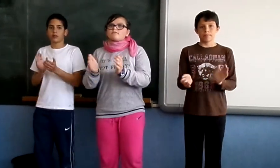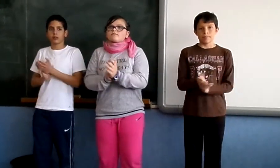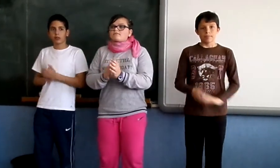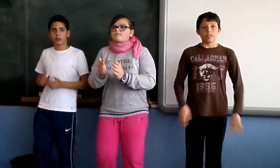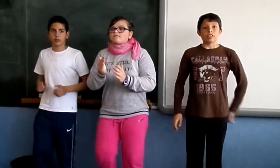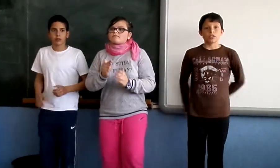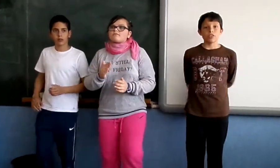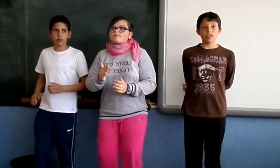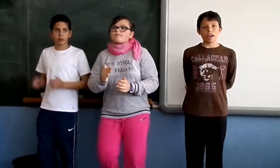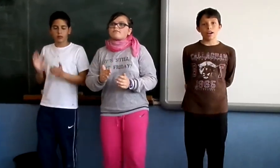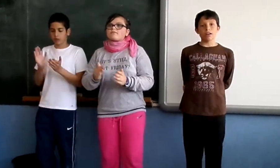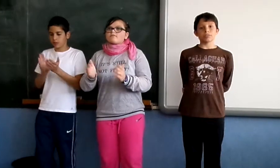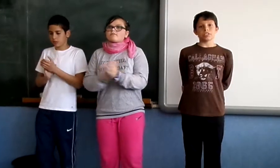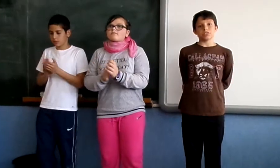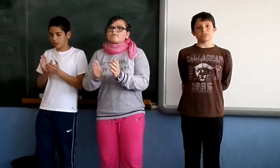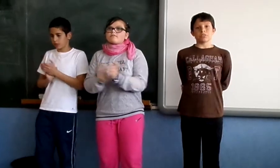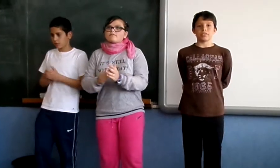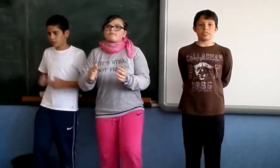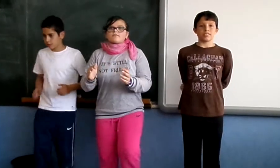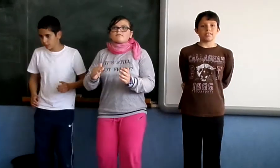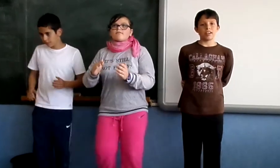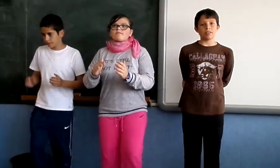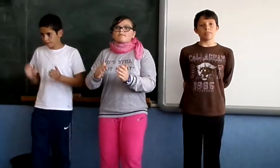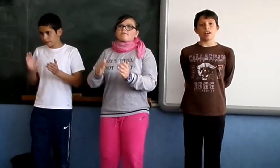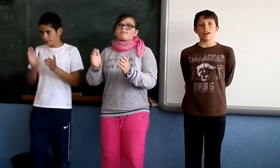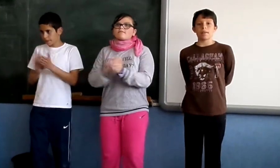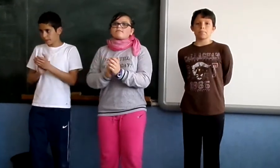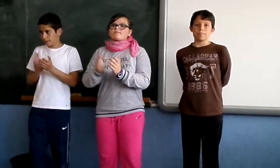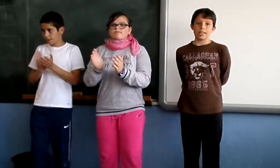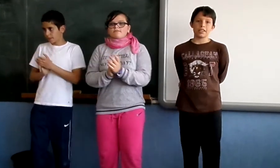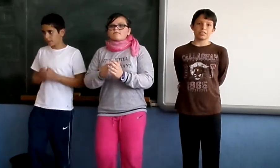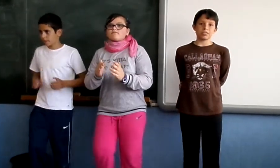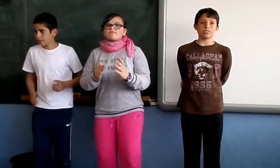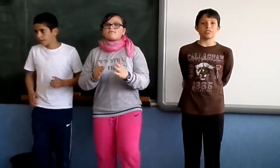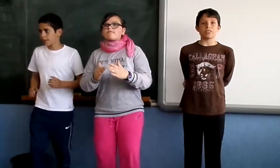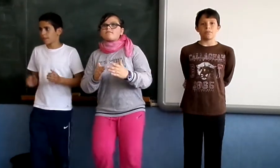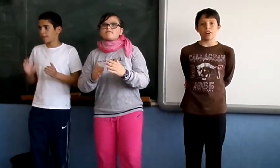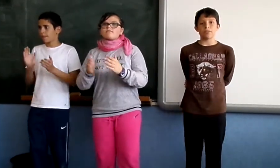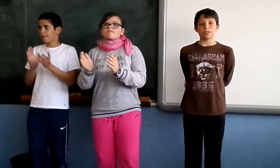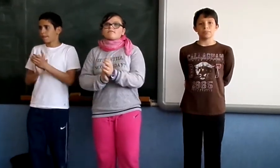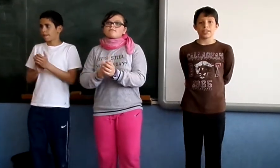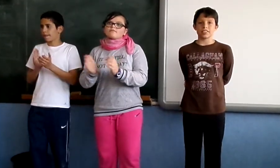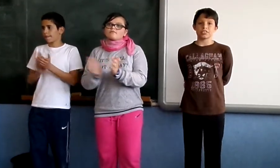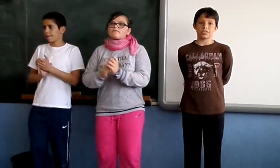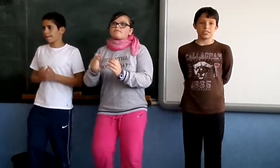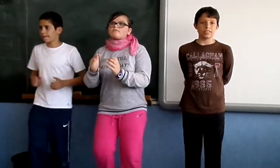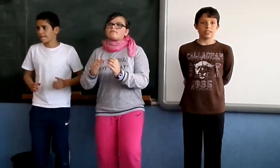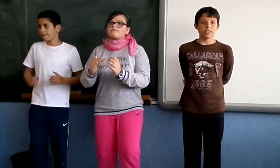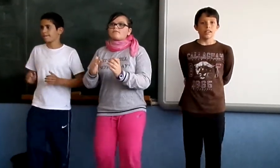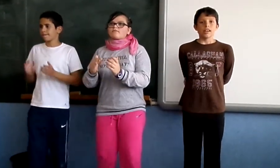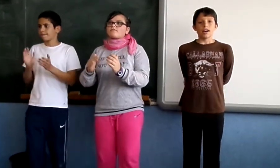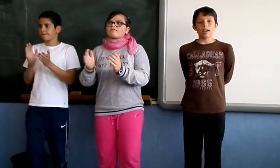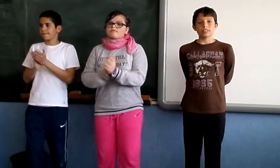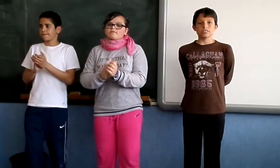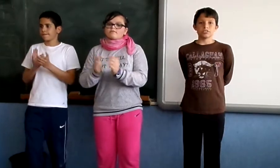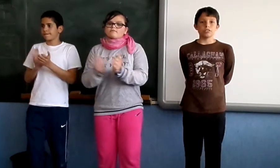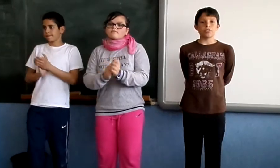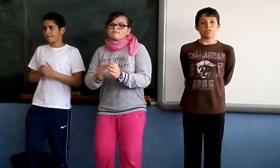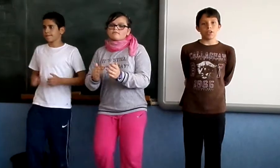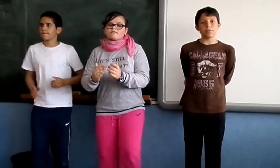Roll it up into 10 grams and place on a flour baking sheet. Add your favorite